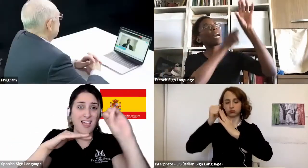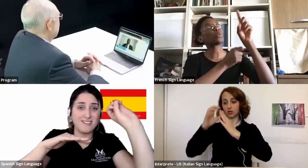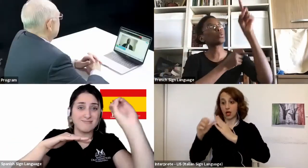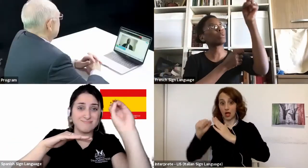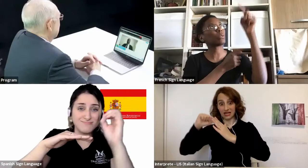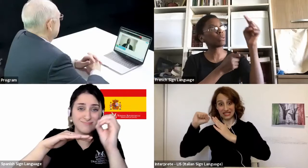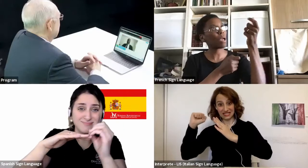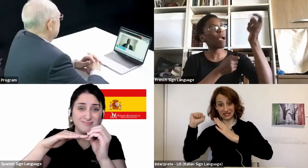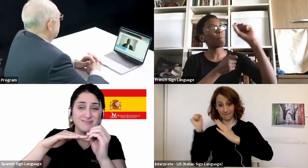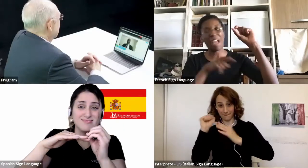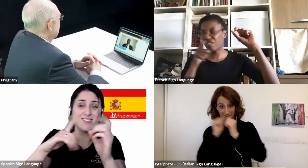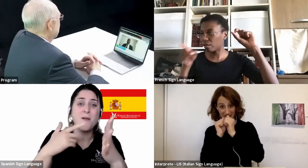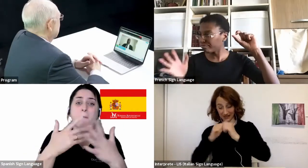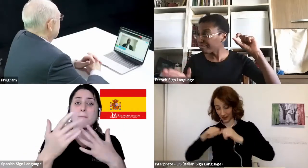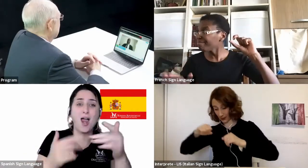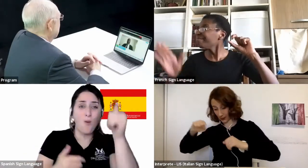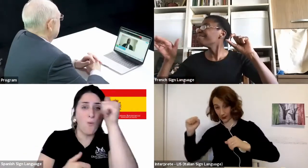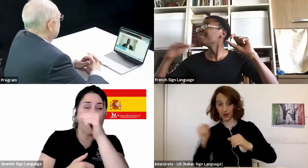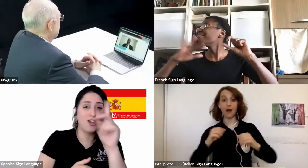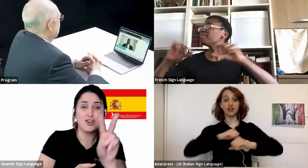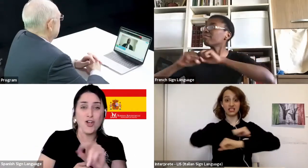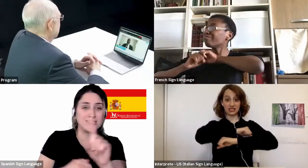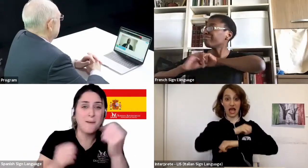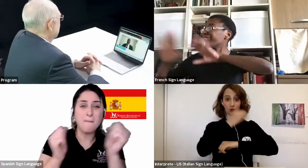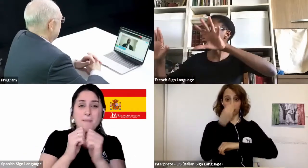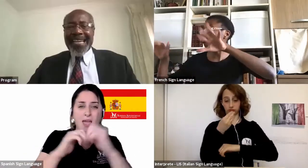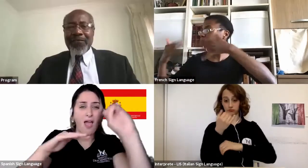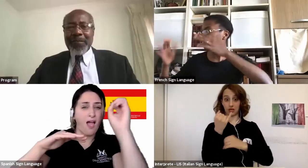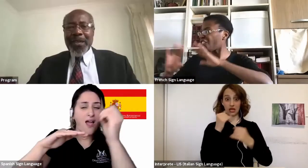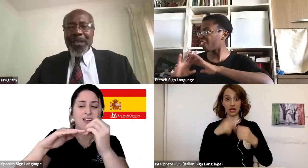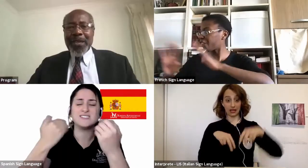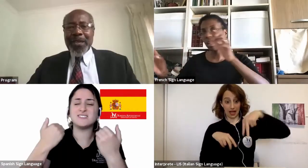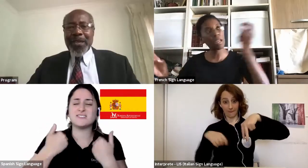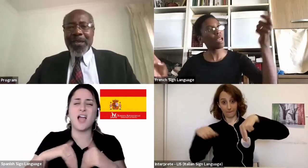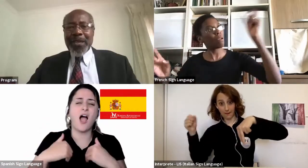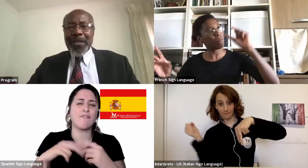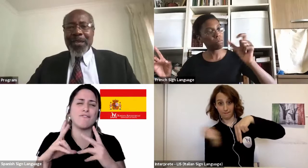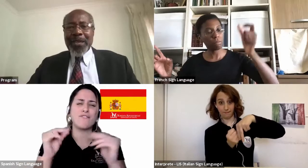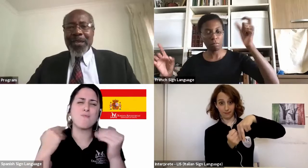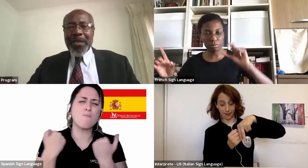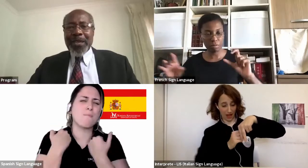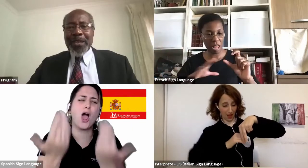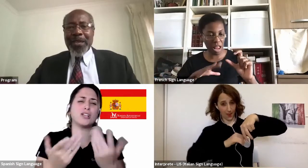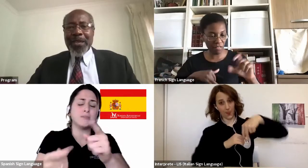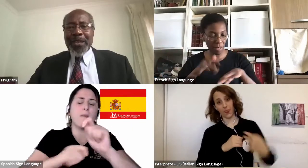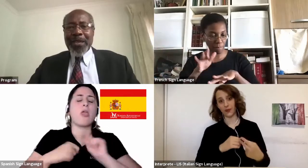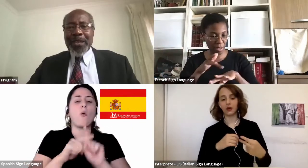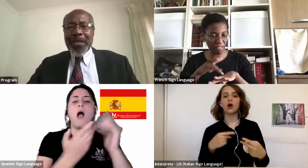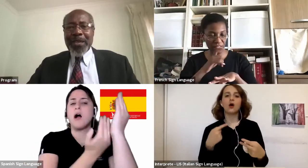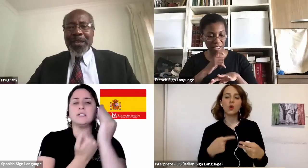And that gave me life. That gave me hope. It also